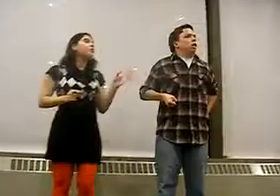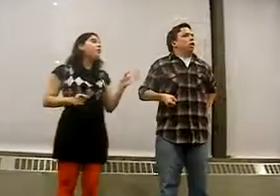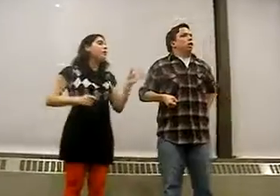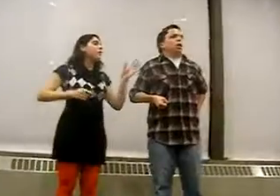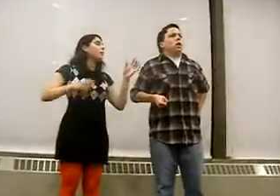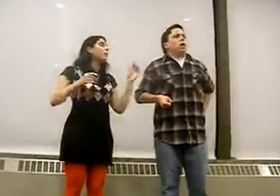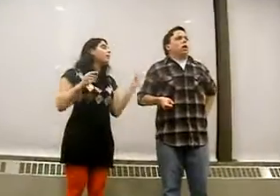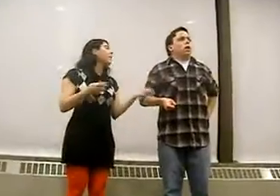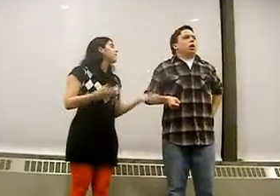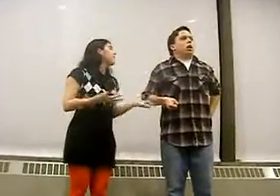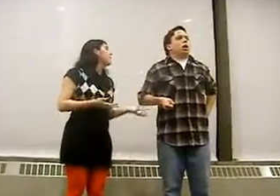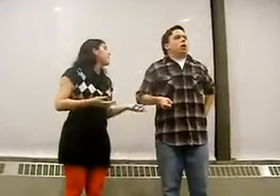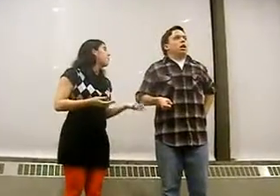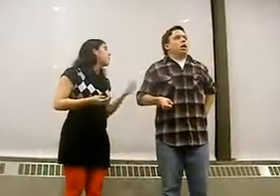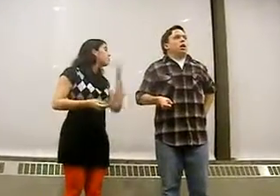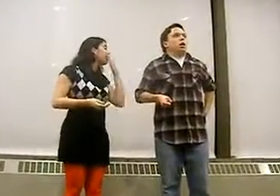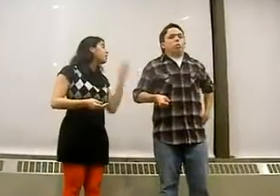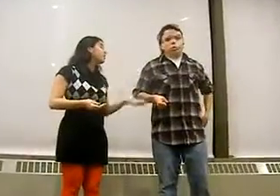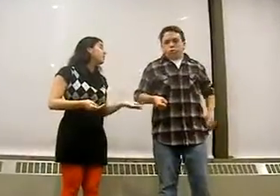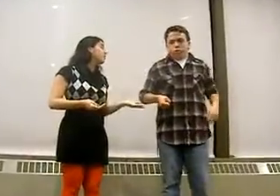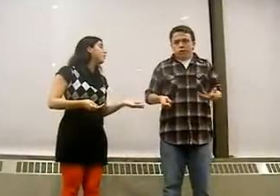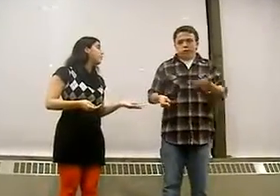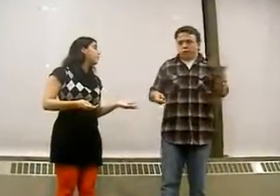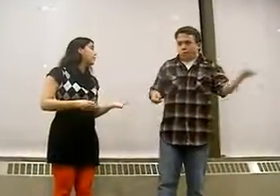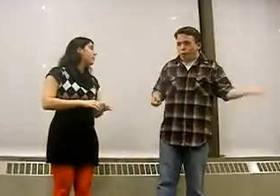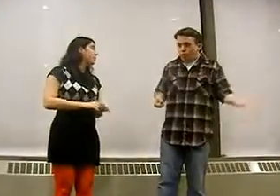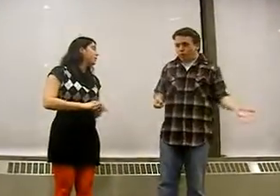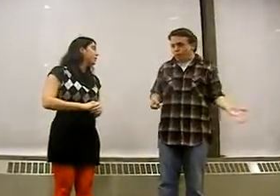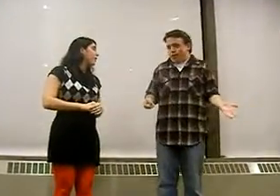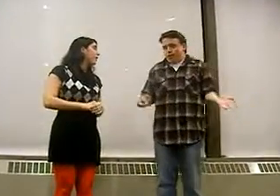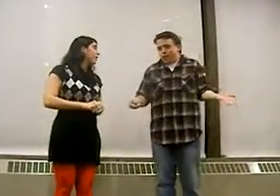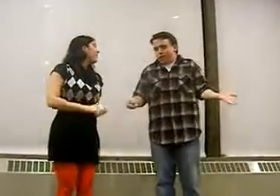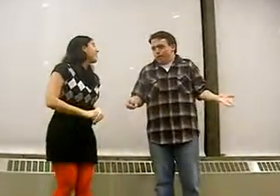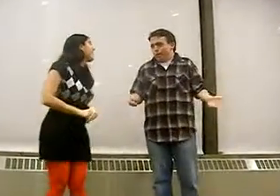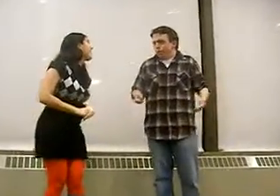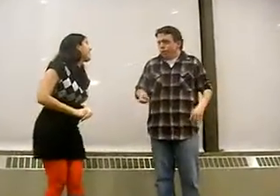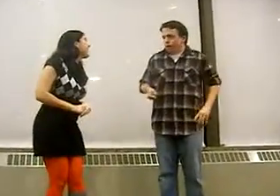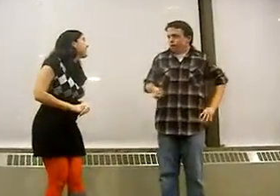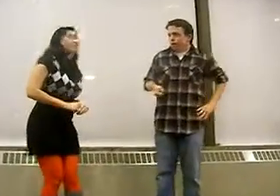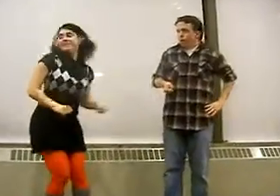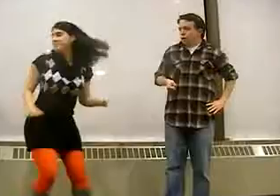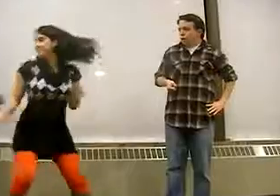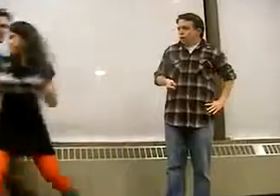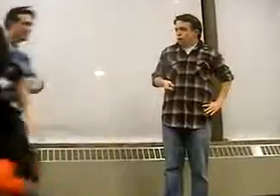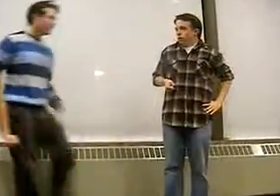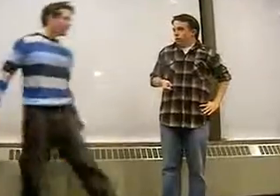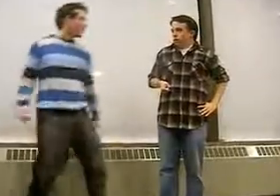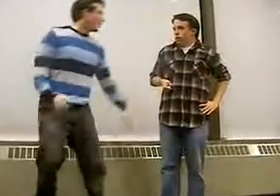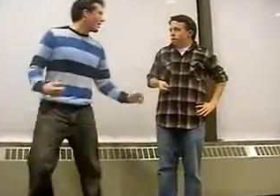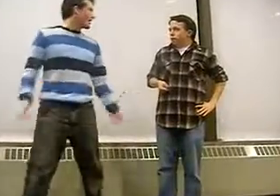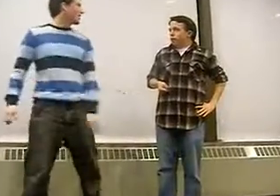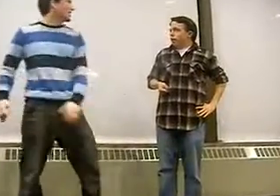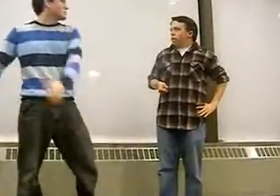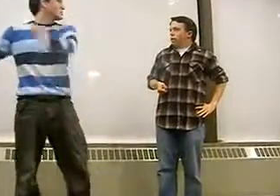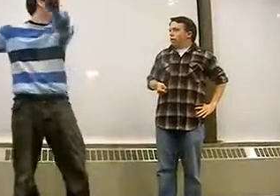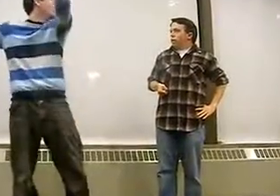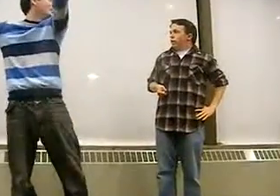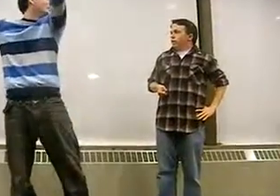you want, what type of sweater did you want? Because you told me that you needed a few more sweaters. It's Christmas. Freeze! All right, I'll get you the really,